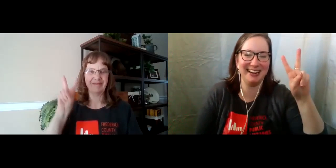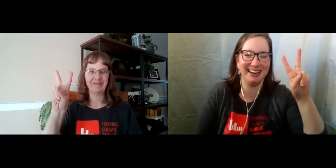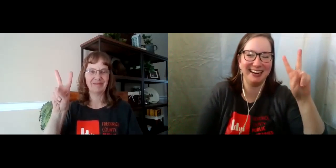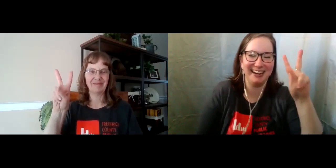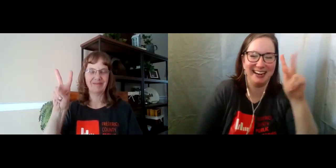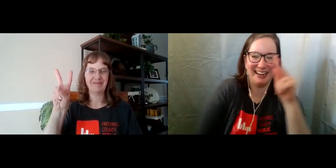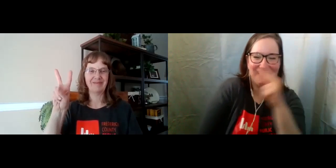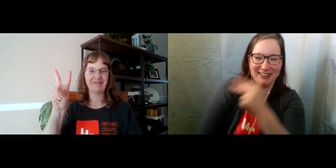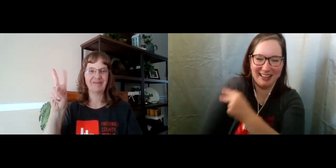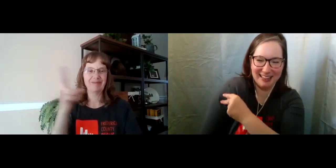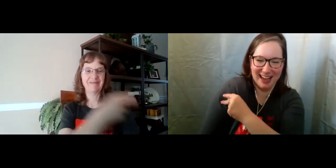Like that.